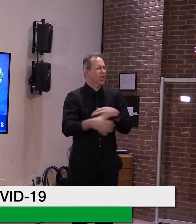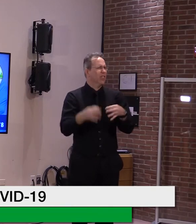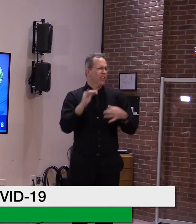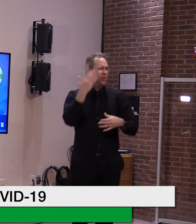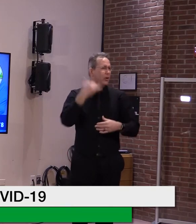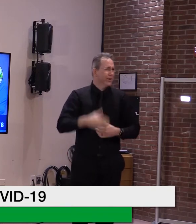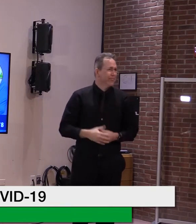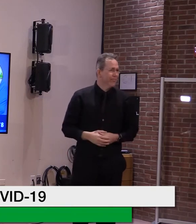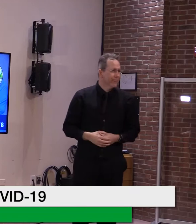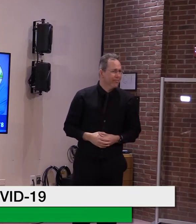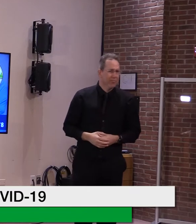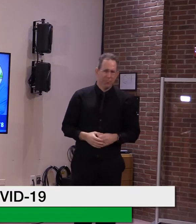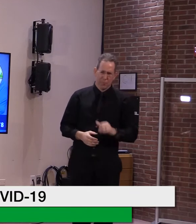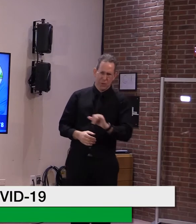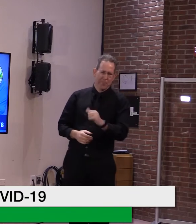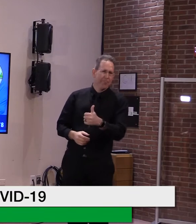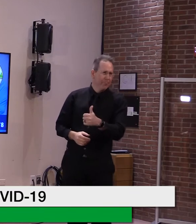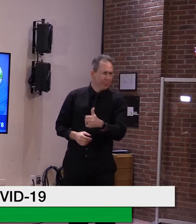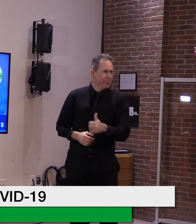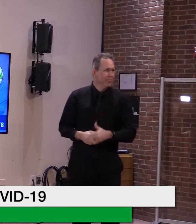Steve? Mike, since you're there.